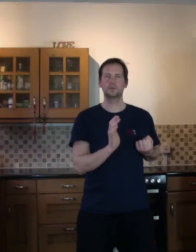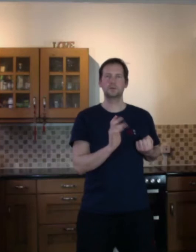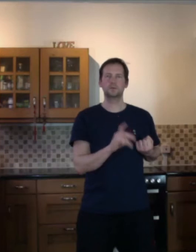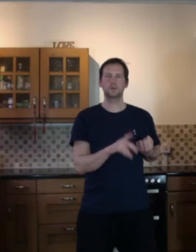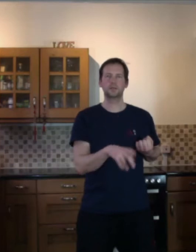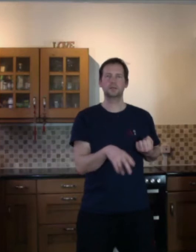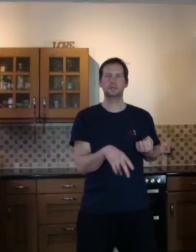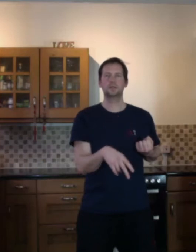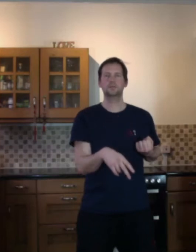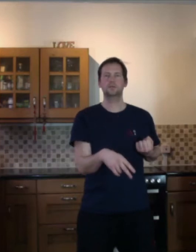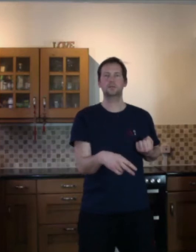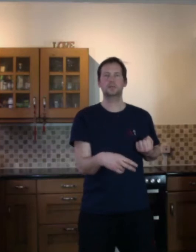Dropping into second Foqsau.